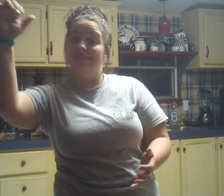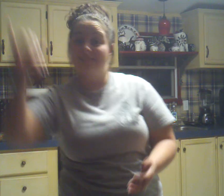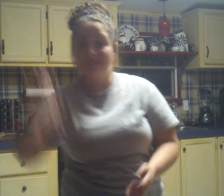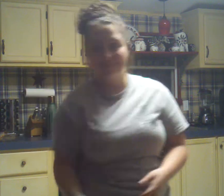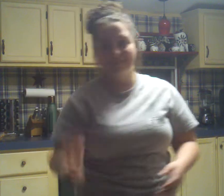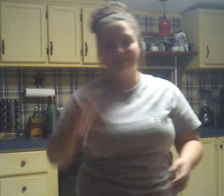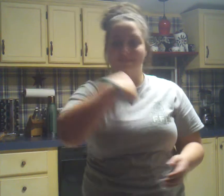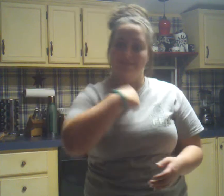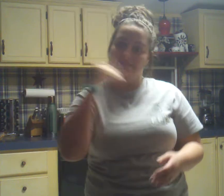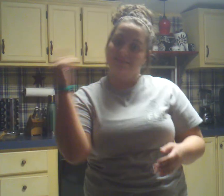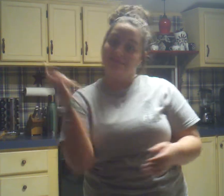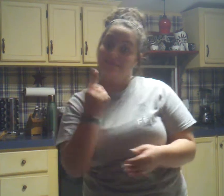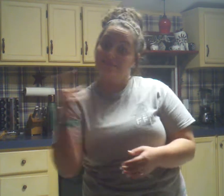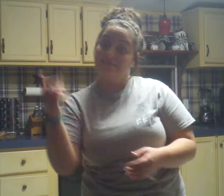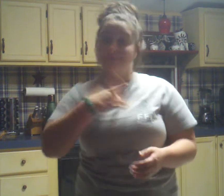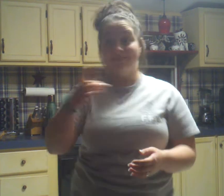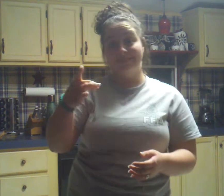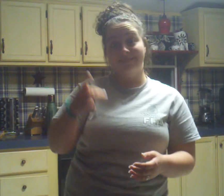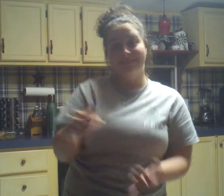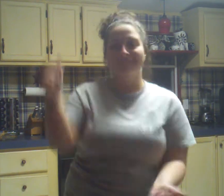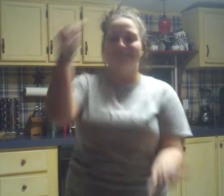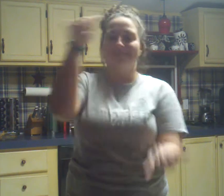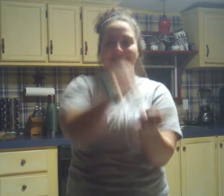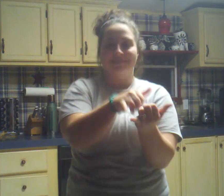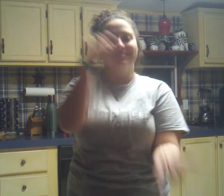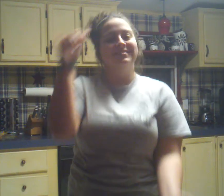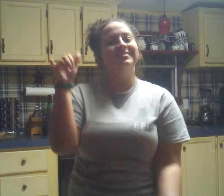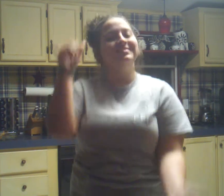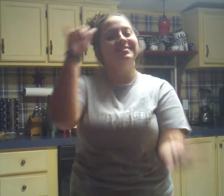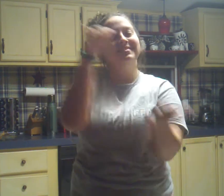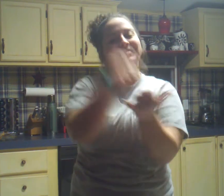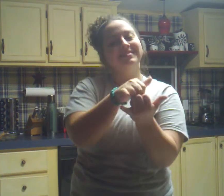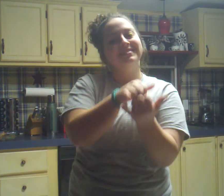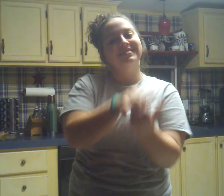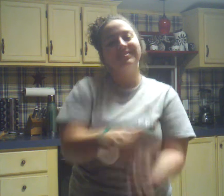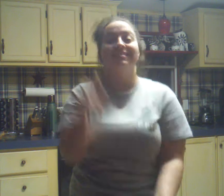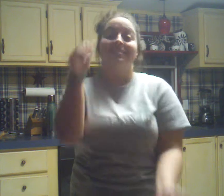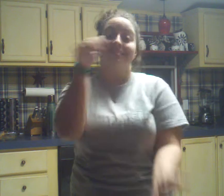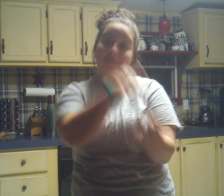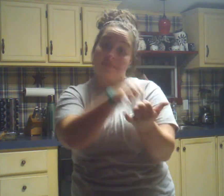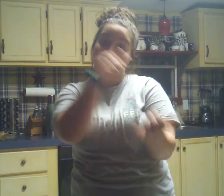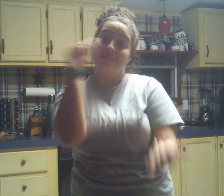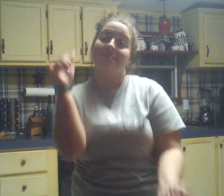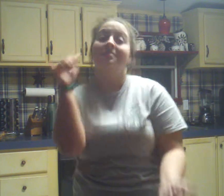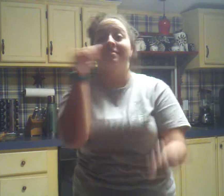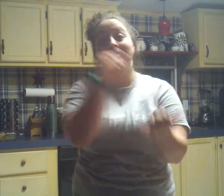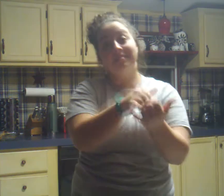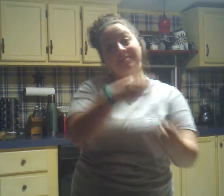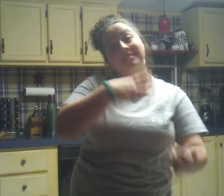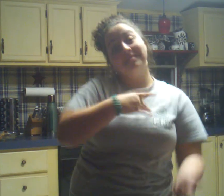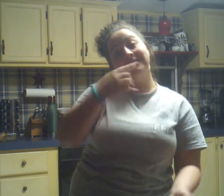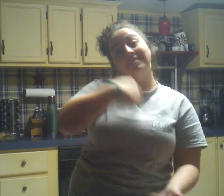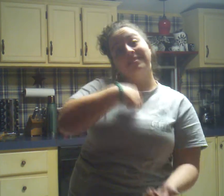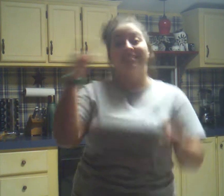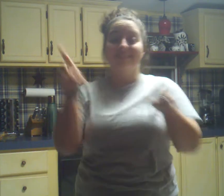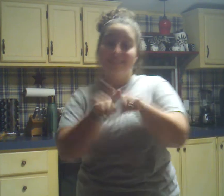I only like hippopotamuses, and hippopotamus is like me, too.